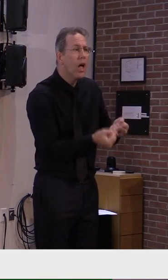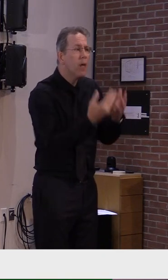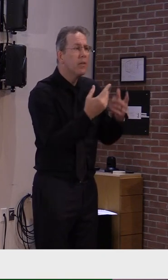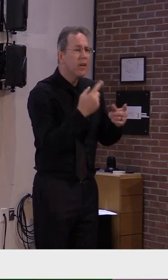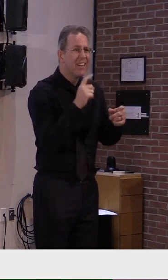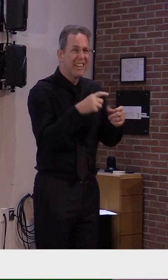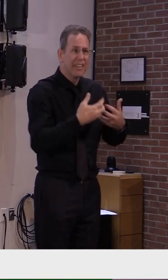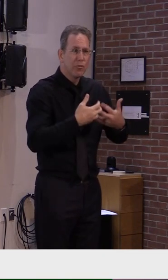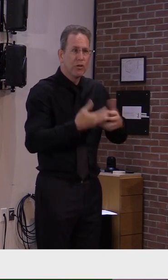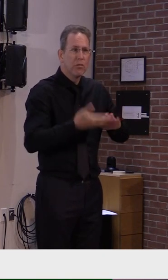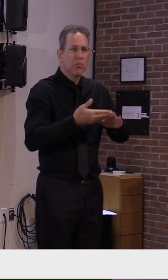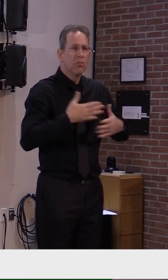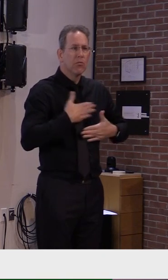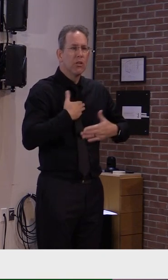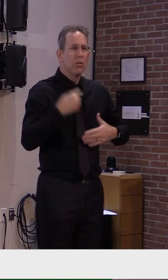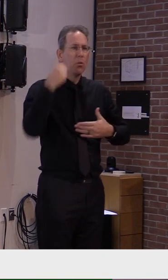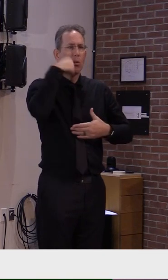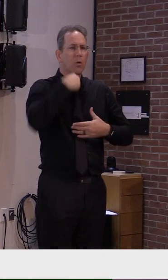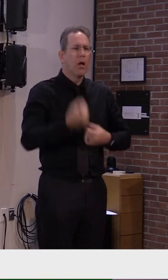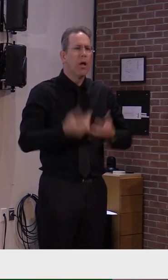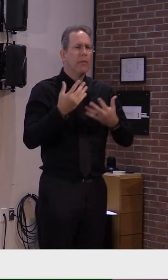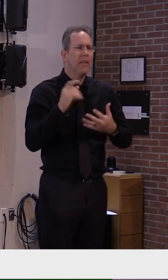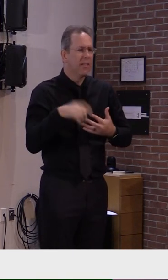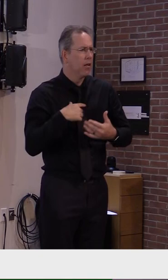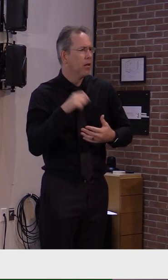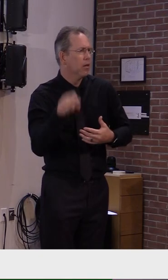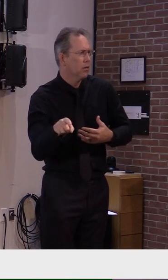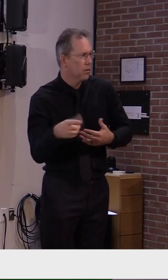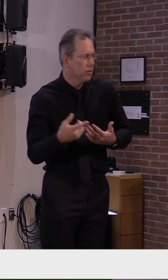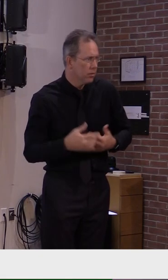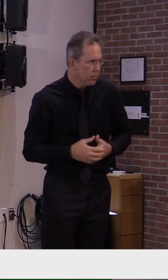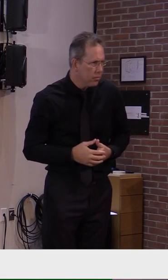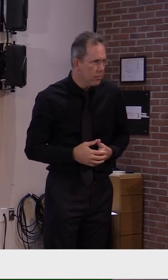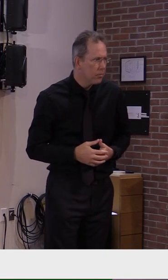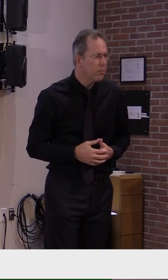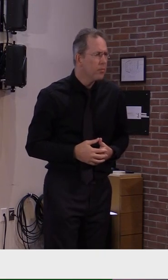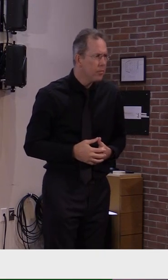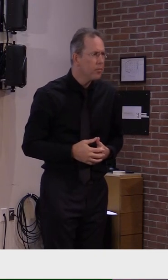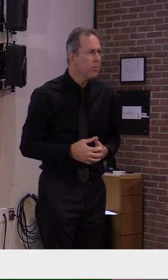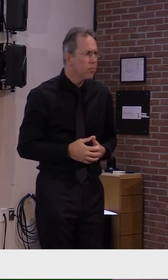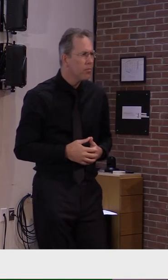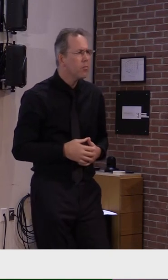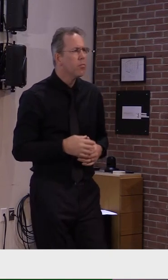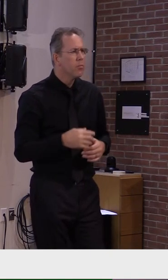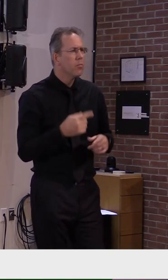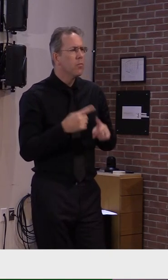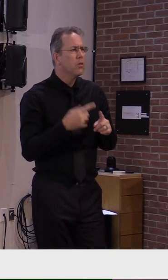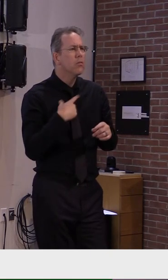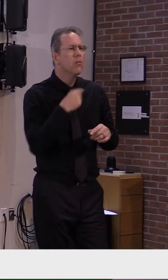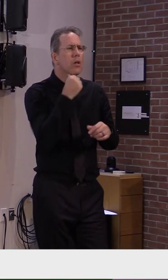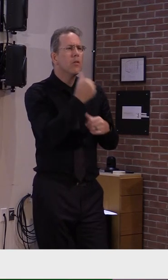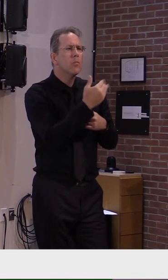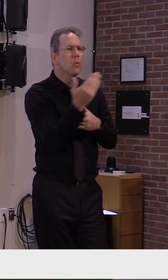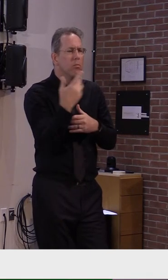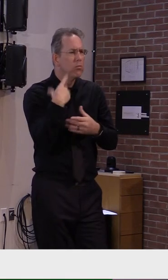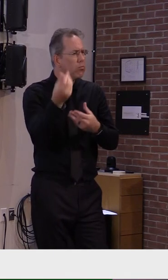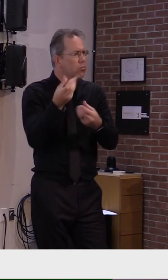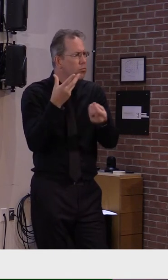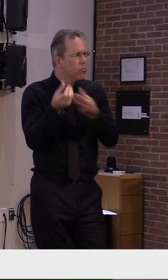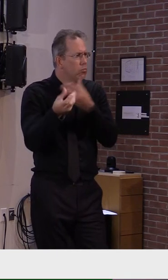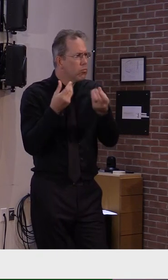updates on how many events we have available. For example,